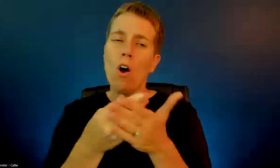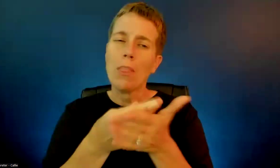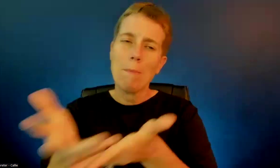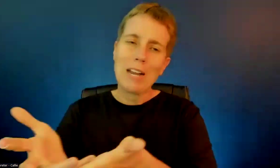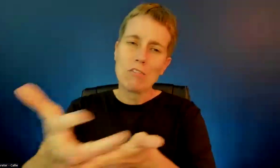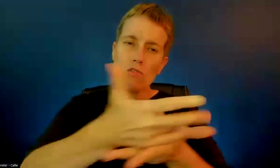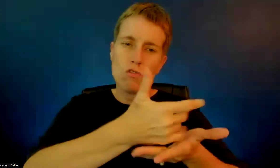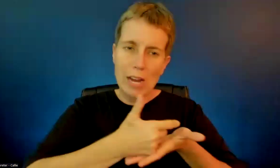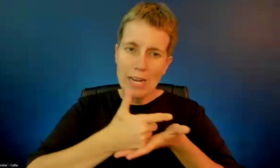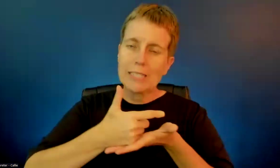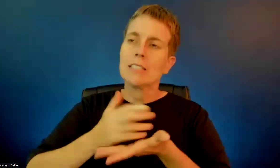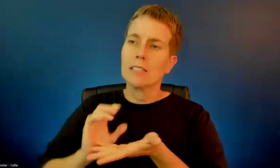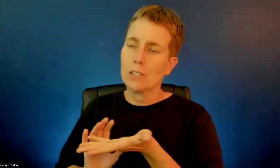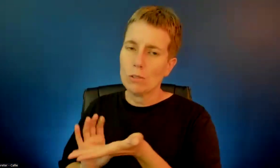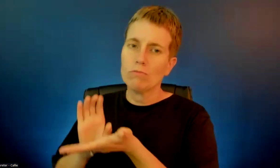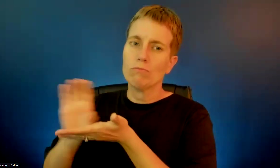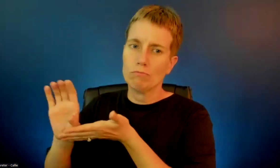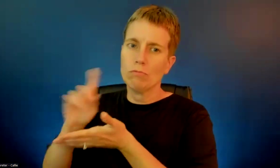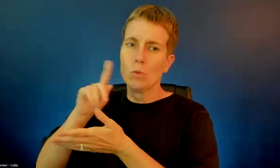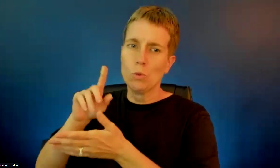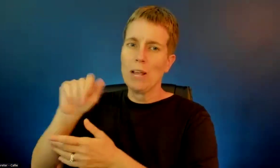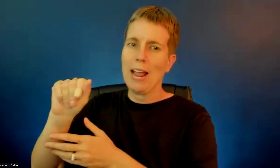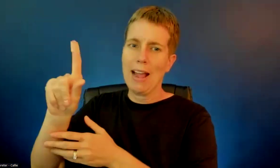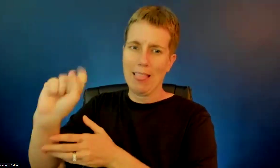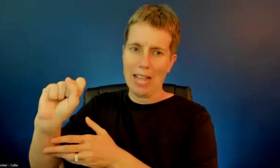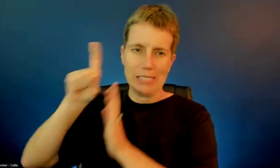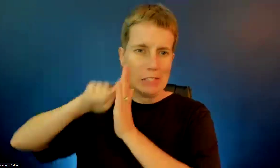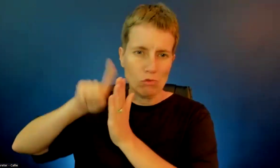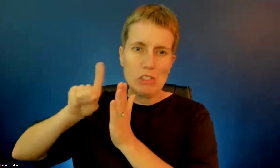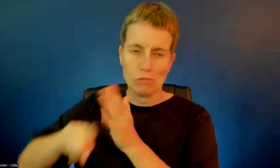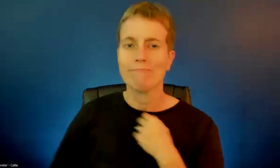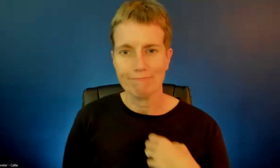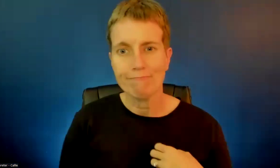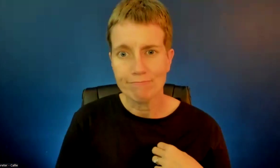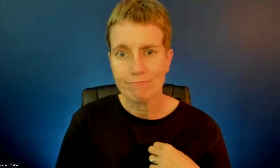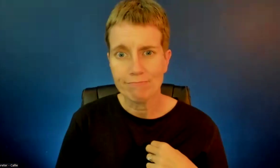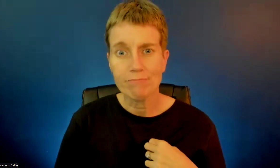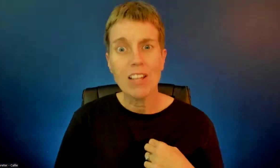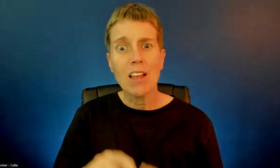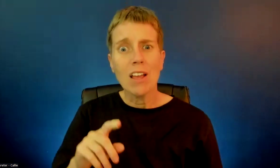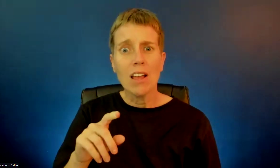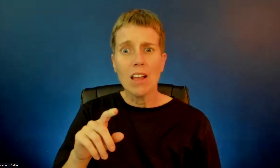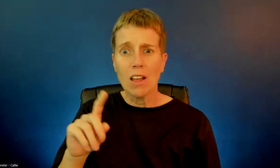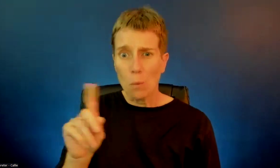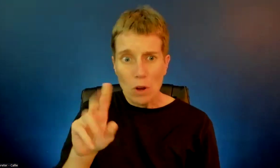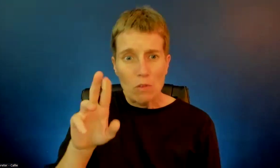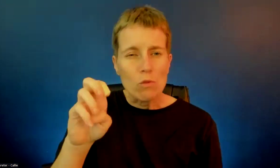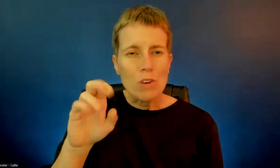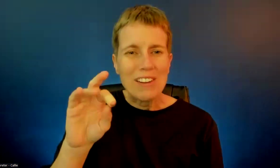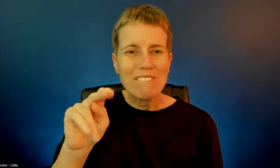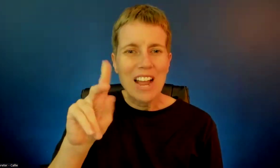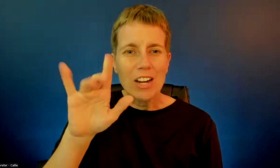Nice. Great event. At the refinery. Grateful Dead cover band.